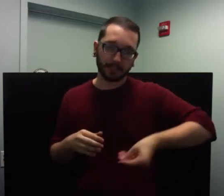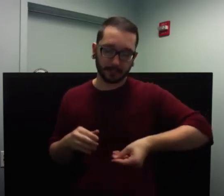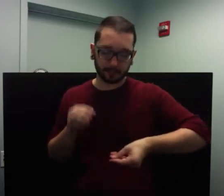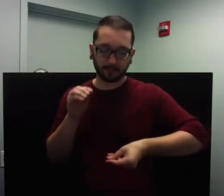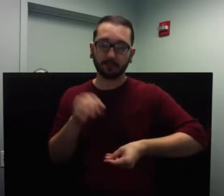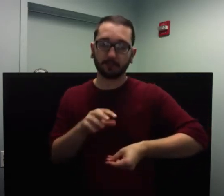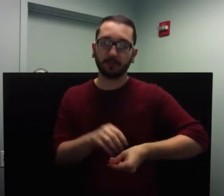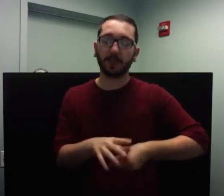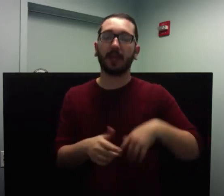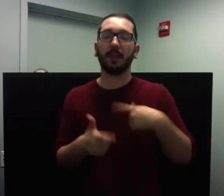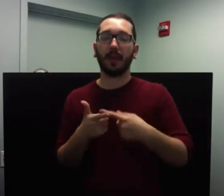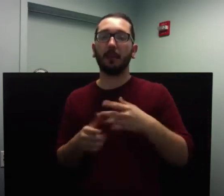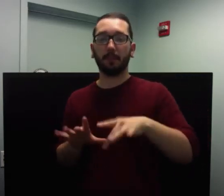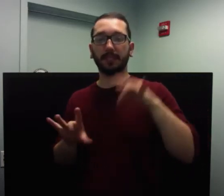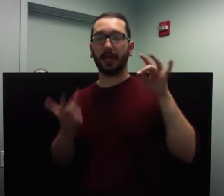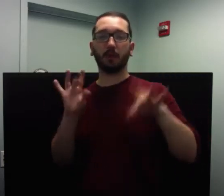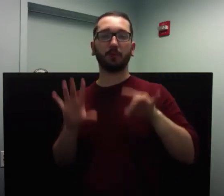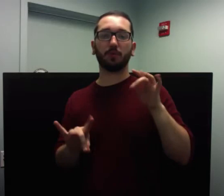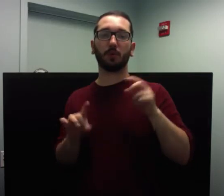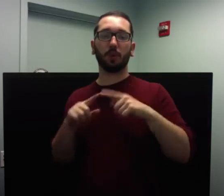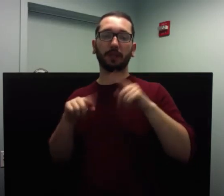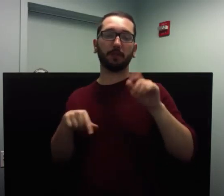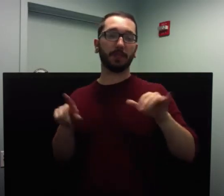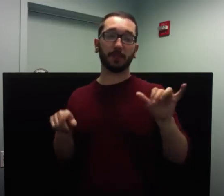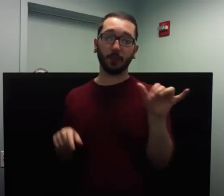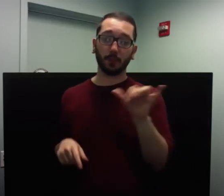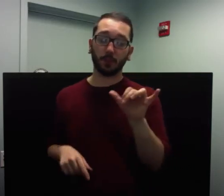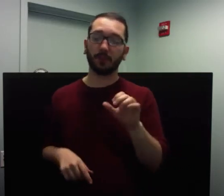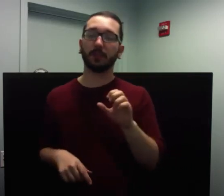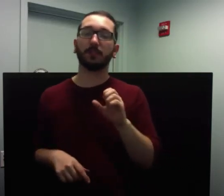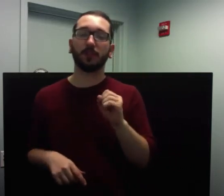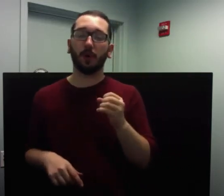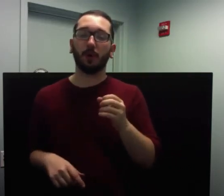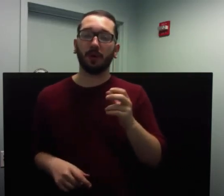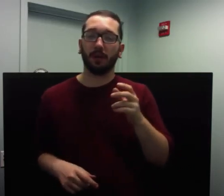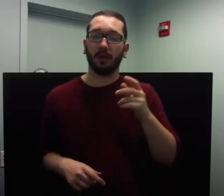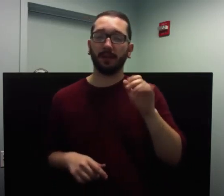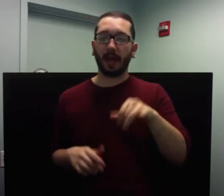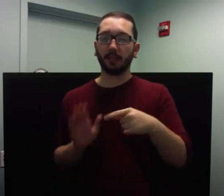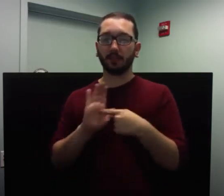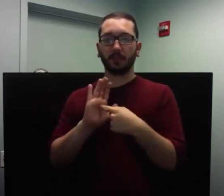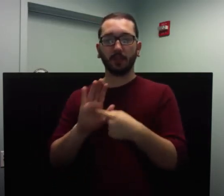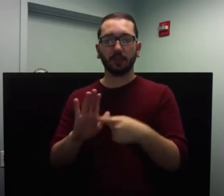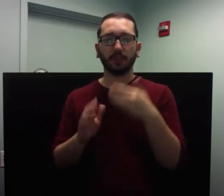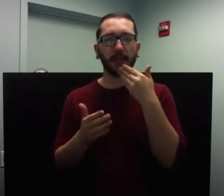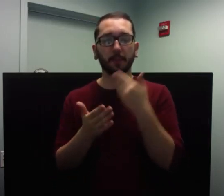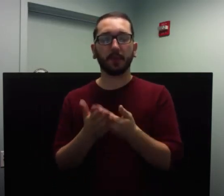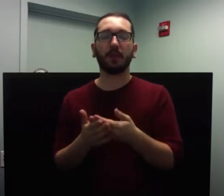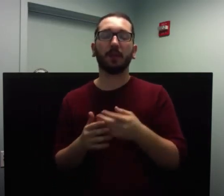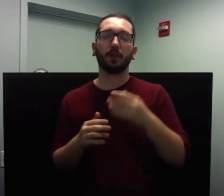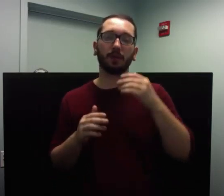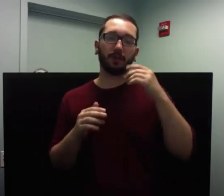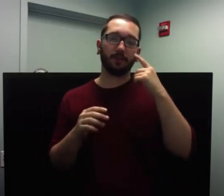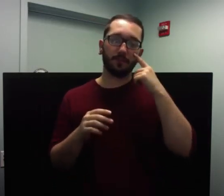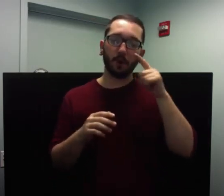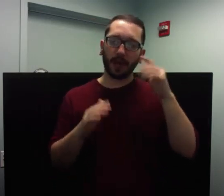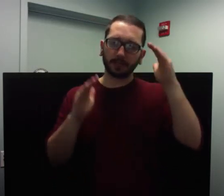controlled for being expectations. In summary, if we learn to live with fear as an